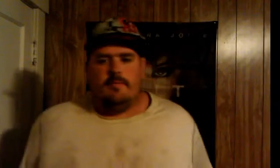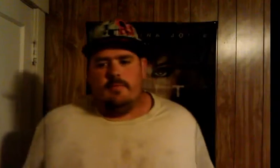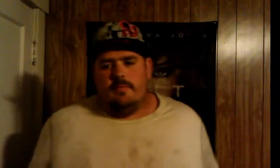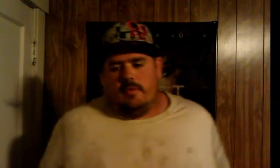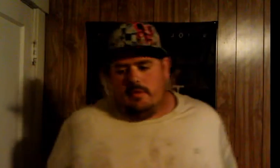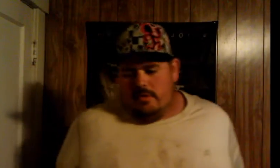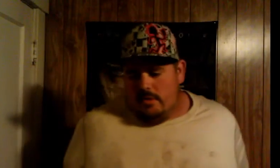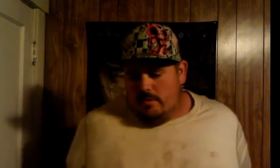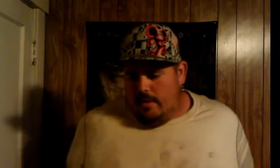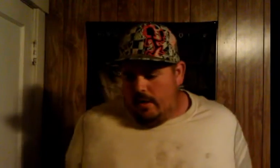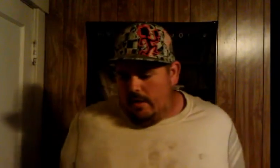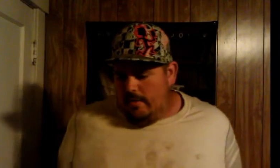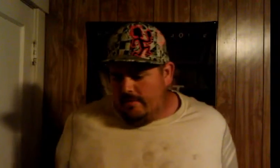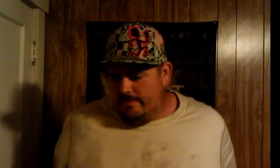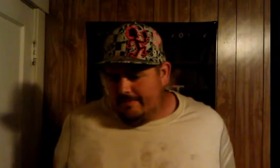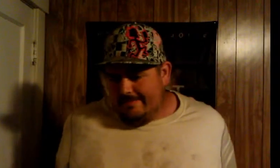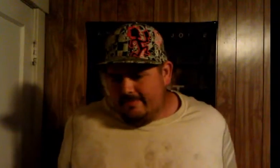all right this is gonna be uh